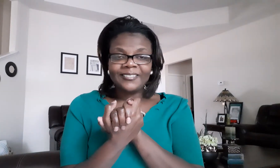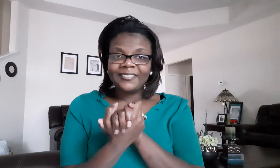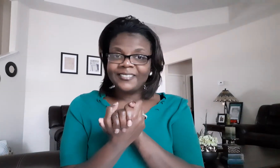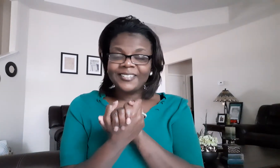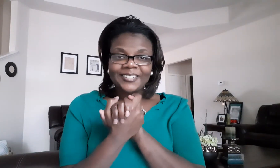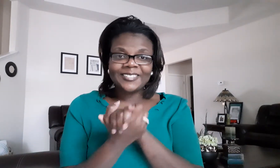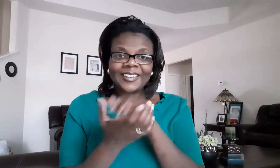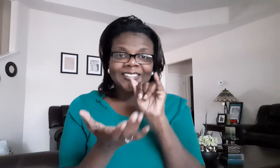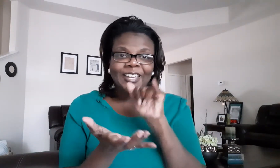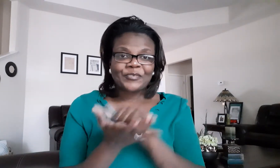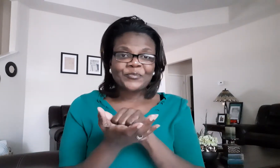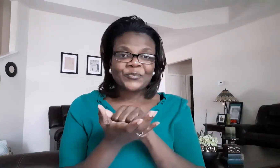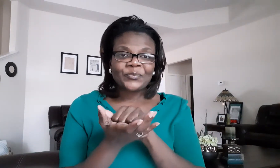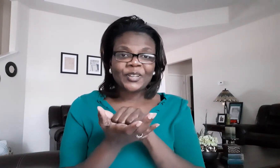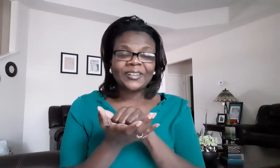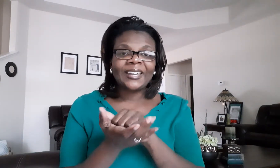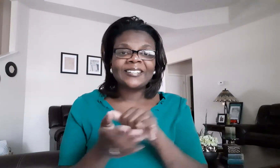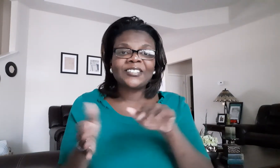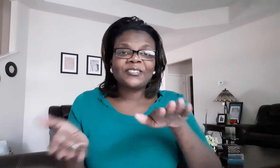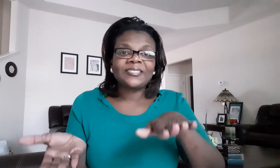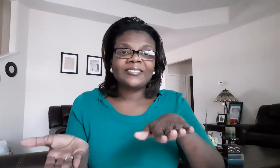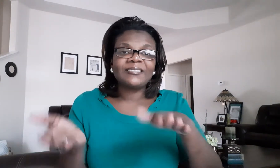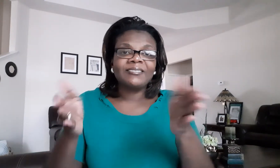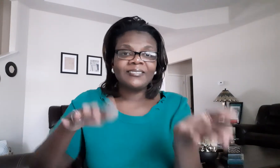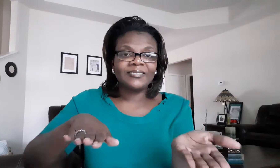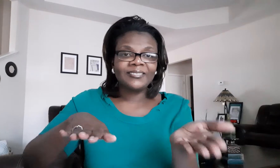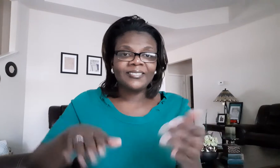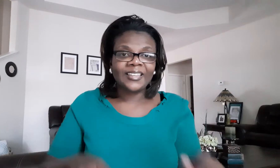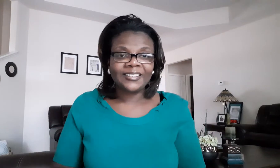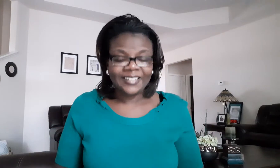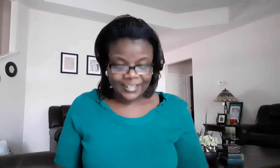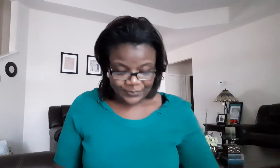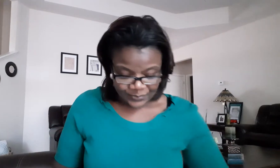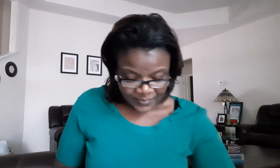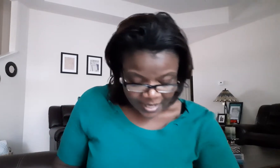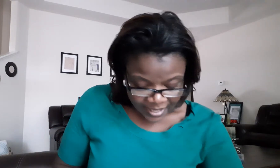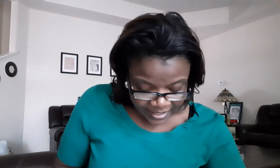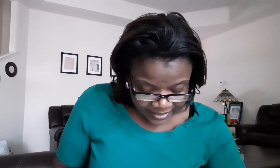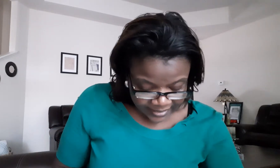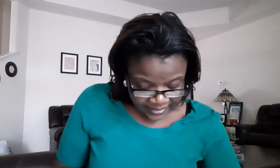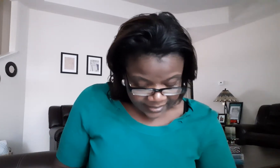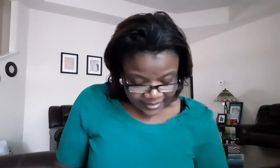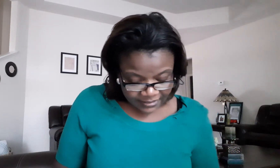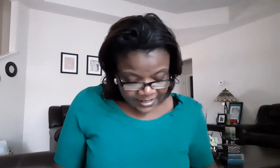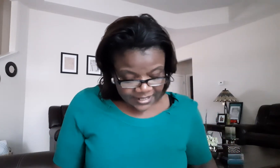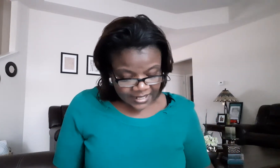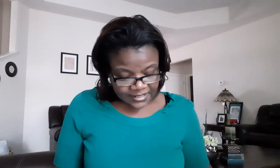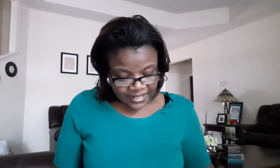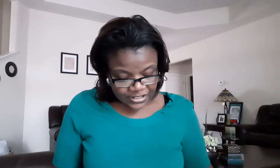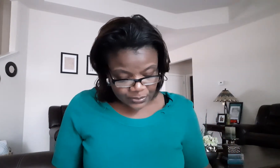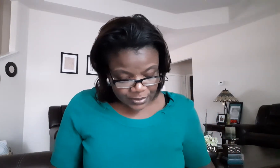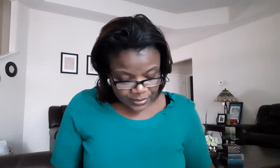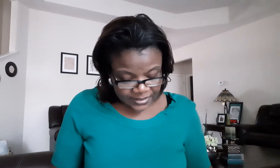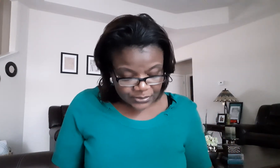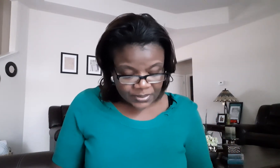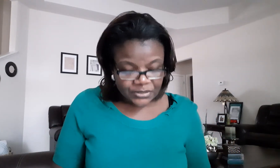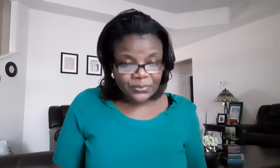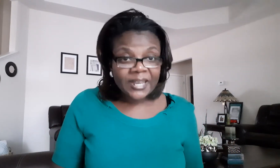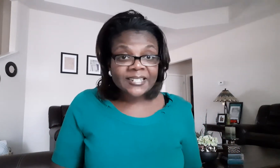just like that okay so it's like that all right next word is resurrected